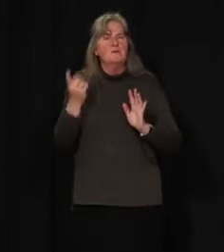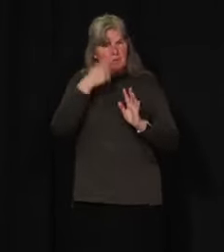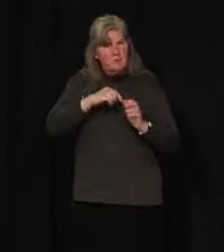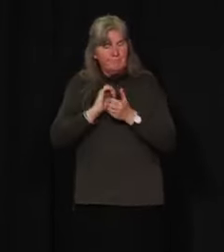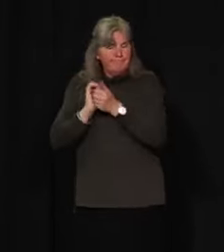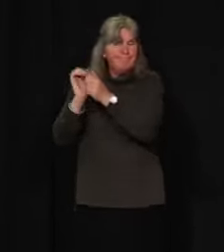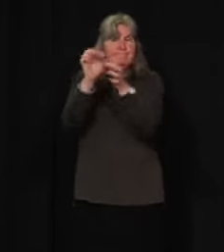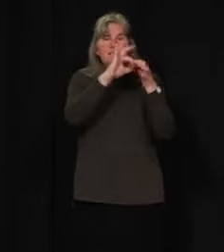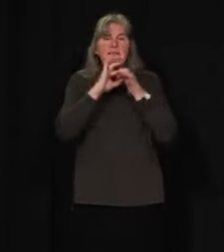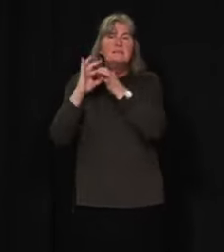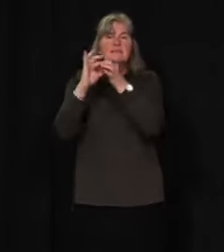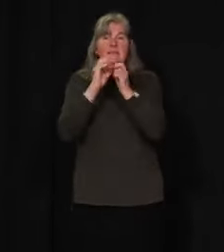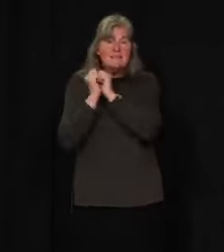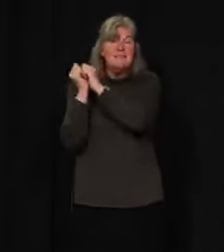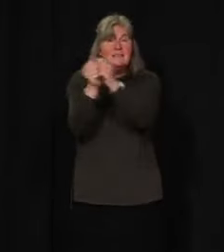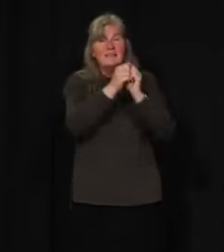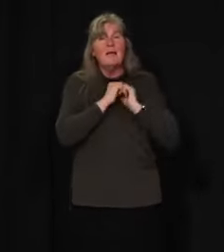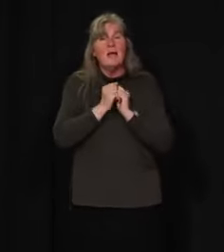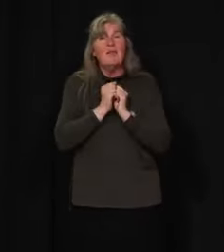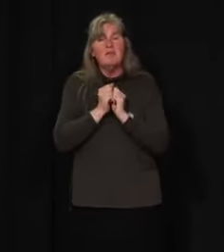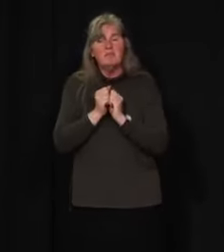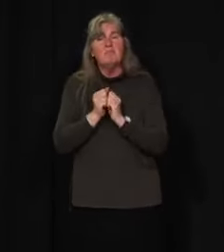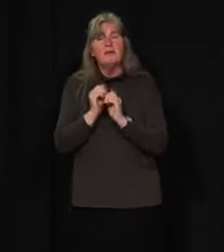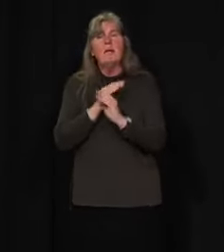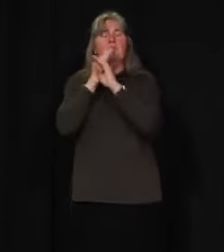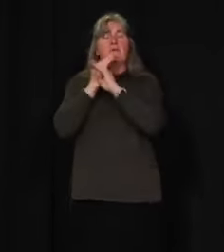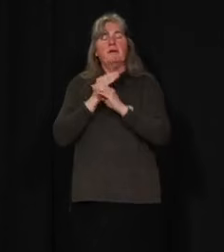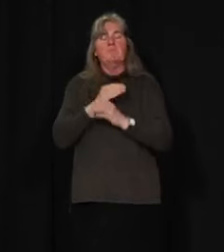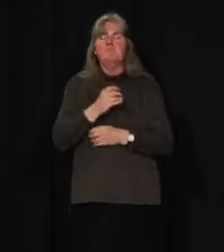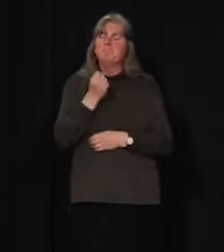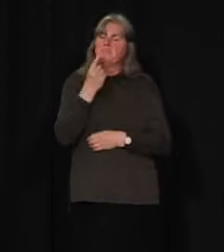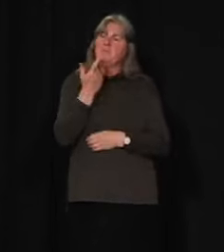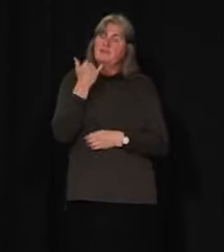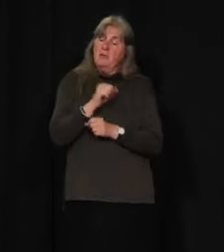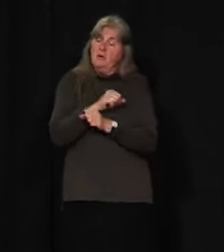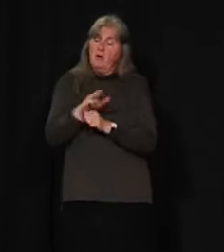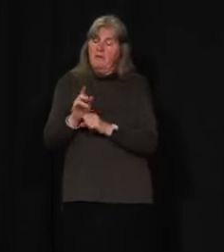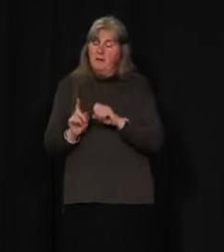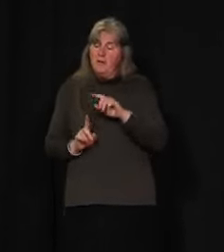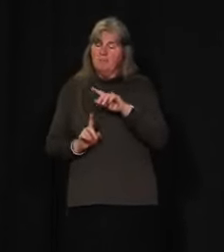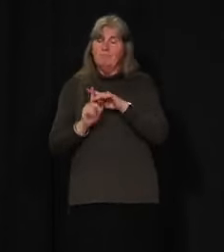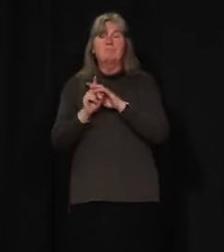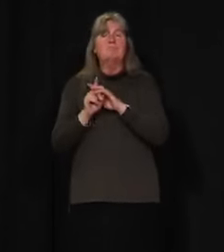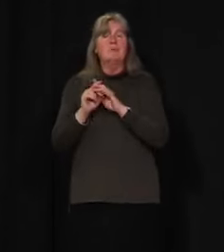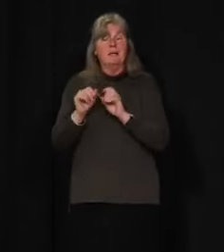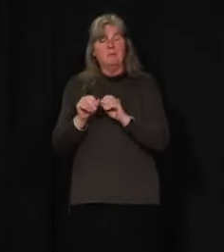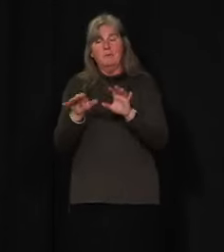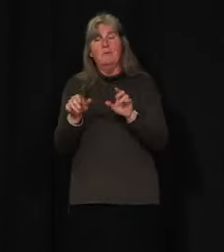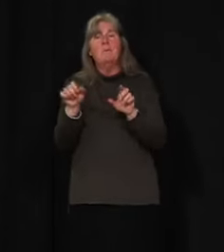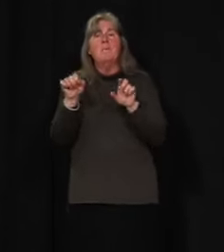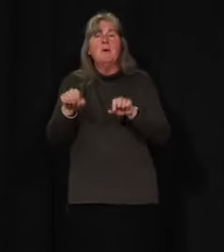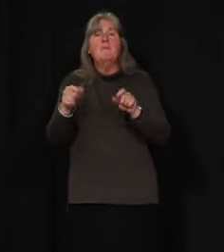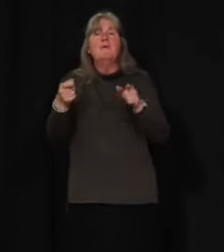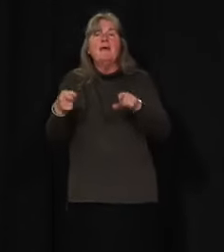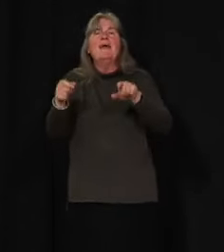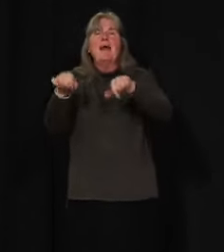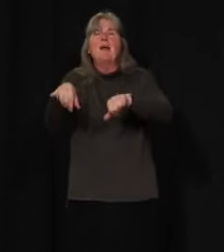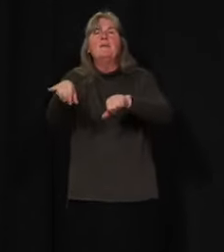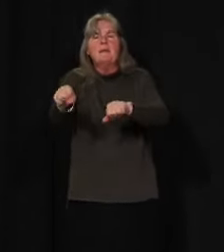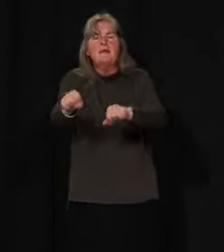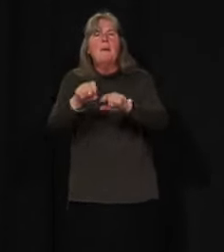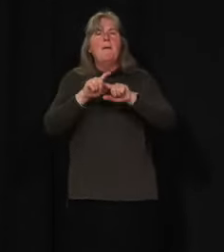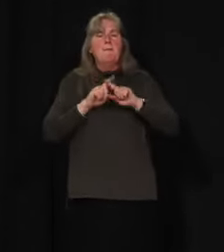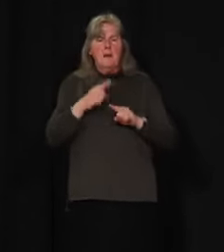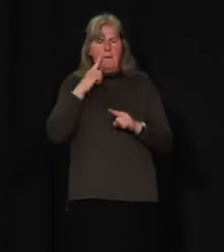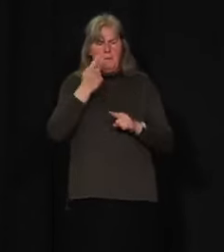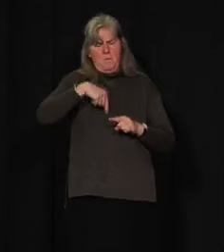from happening. We still could get cases or clusters or outbreaks anytime. But I feel that we're in a very good place